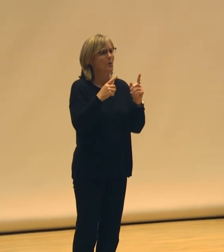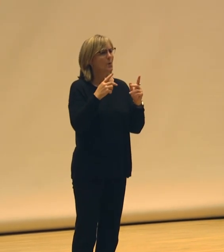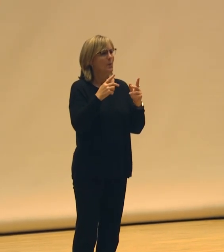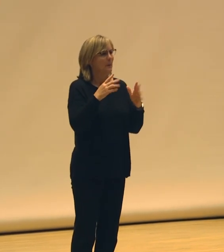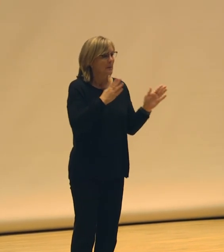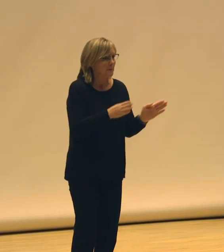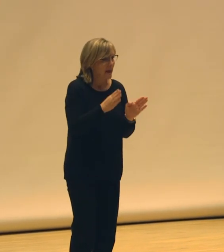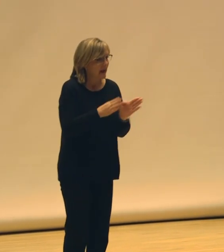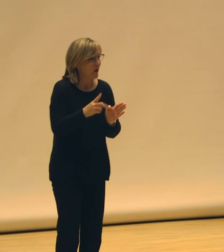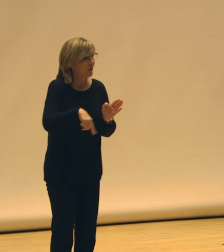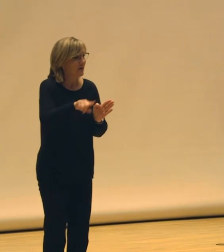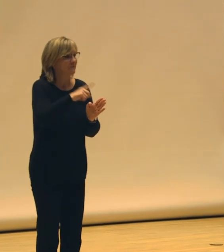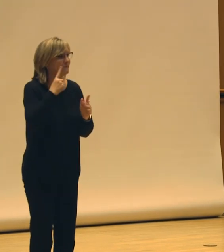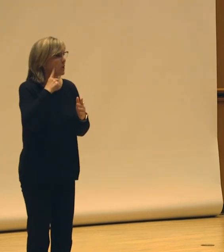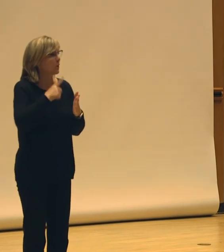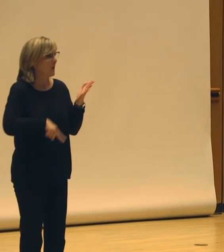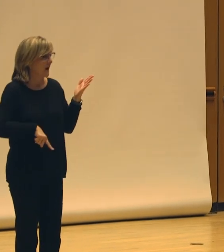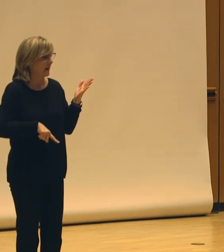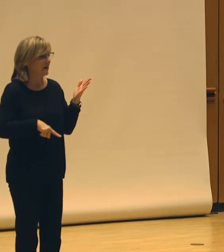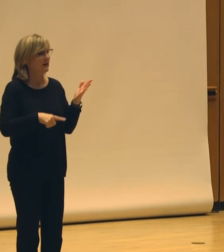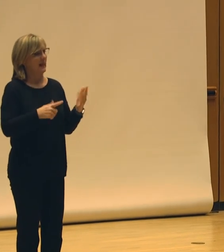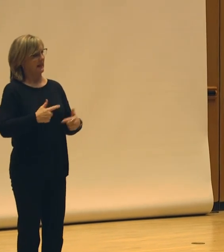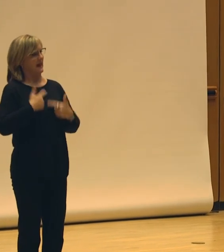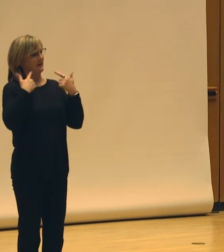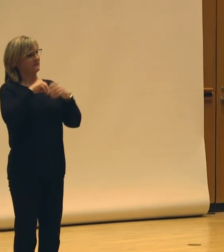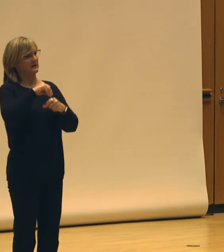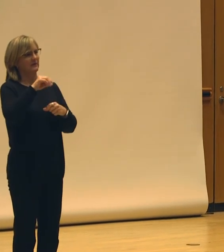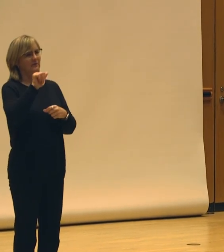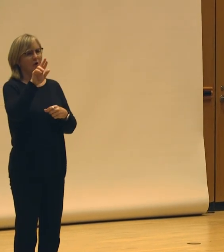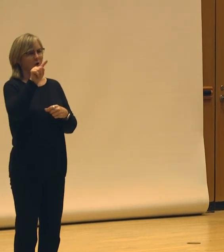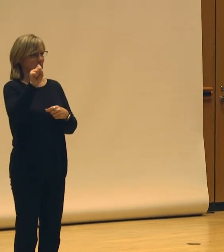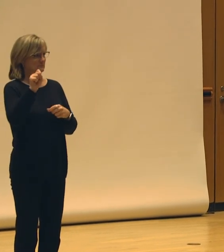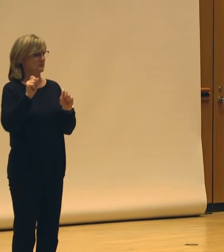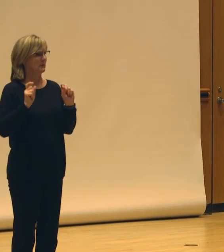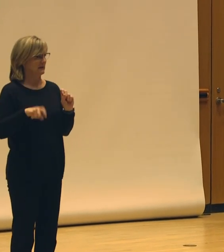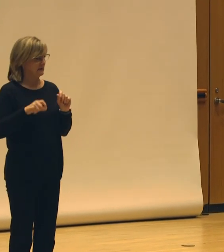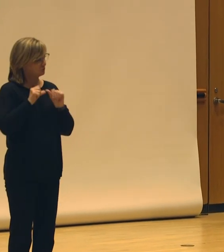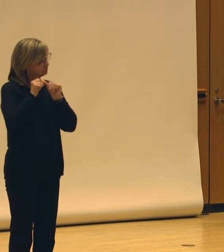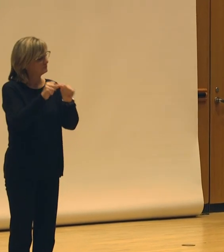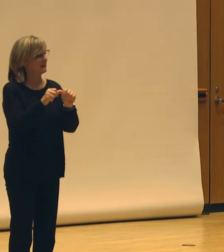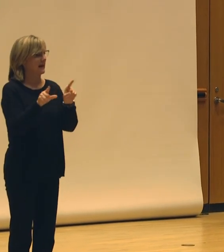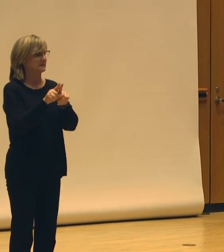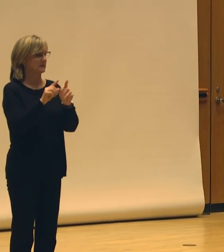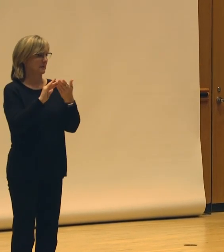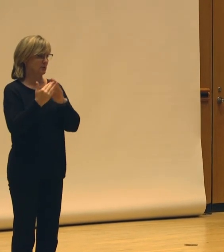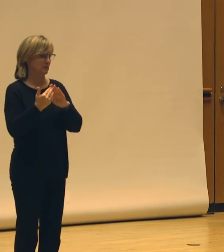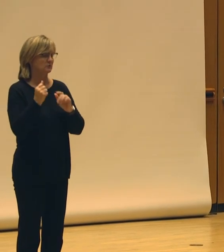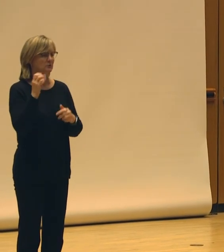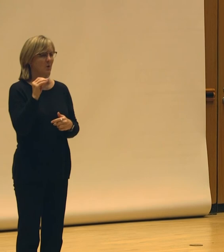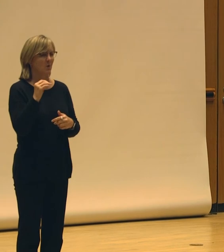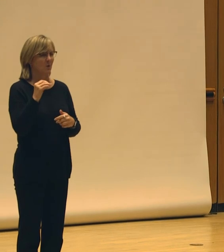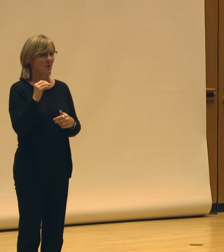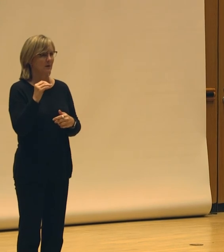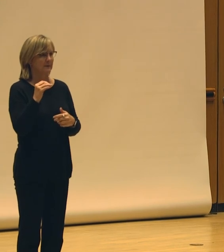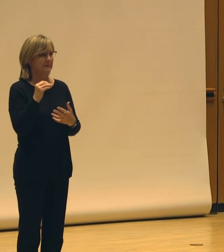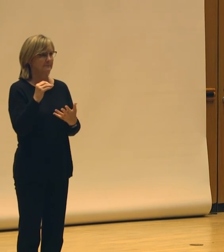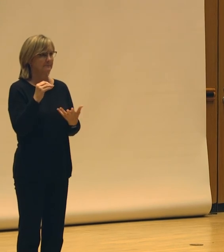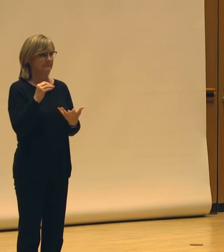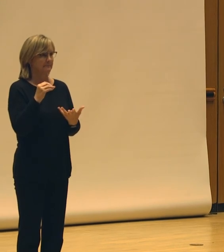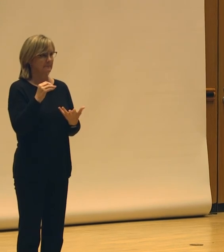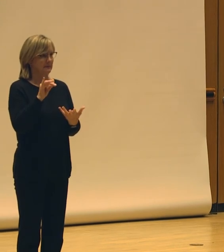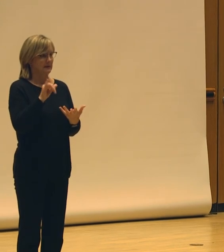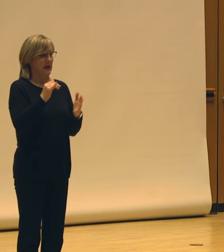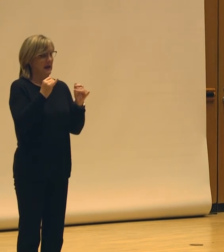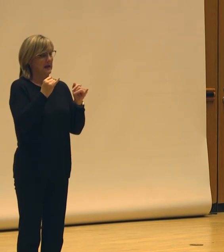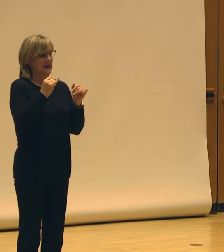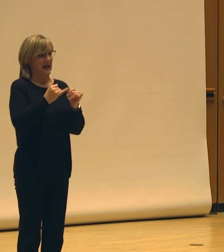them for? Hopefully a life in the arts. And we need to sustain that as a community. So it's, you know, an